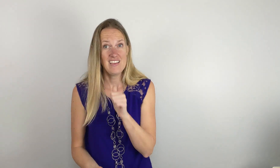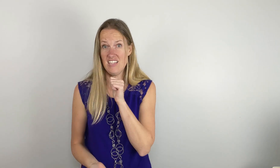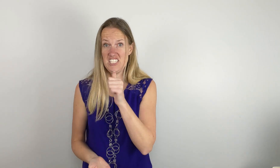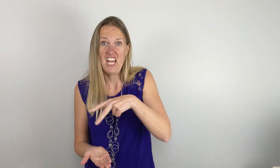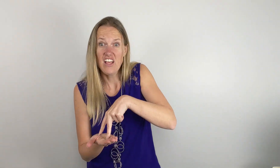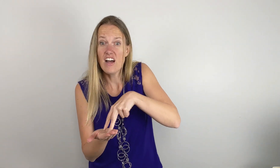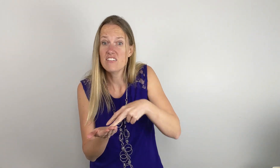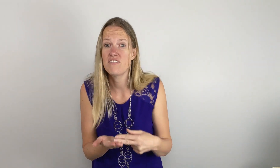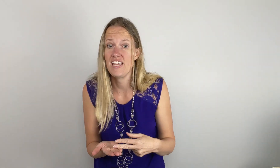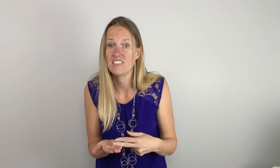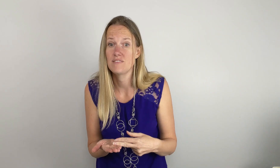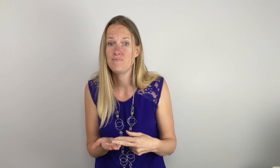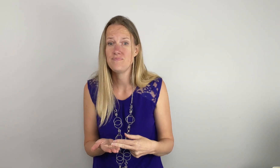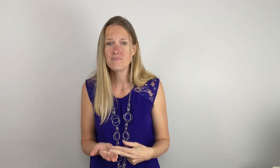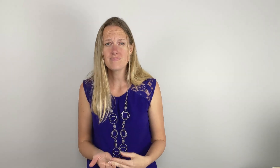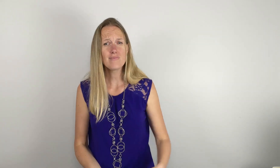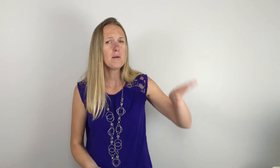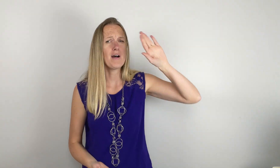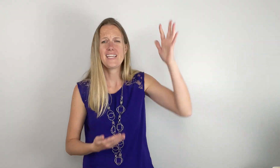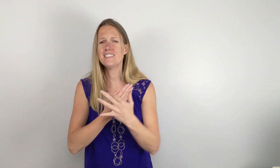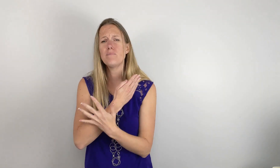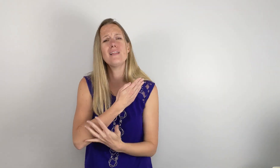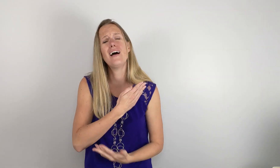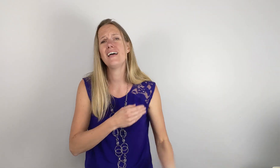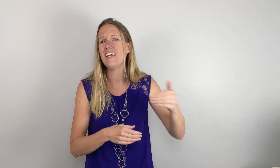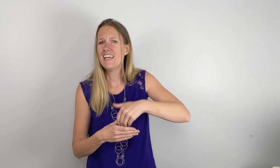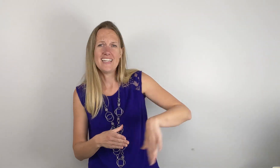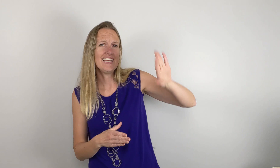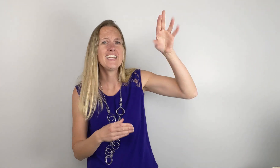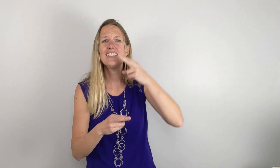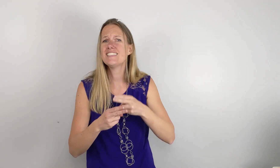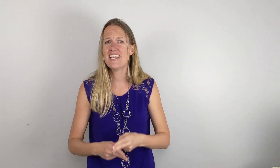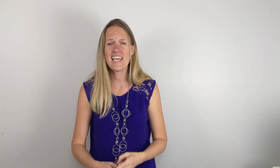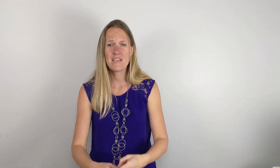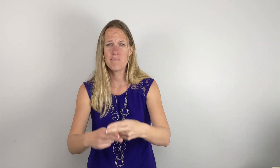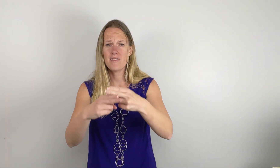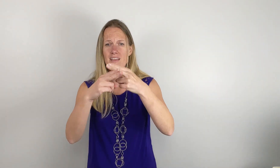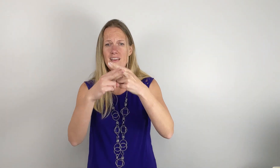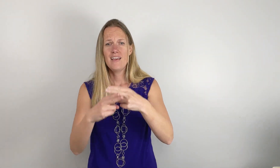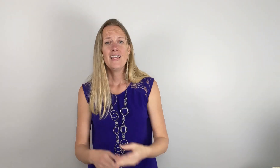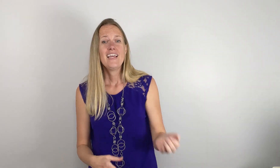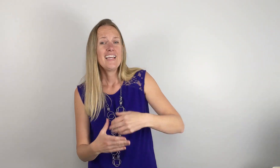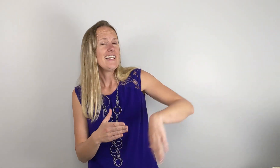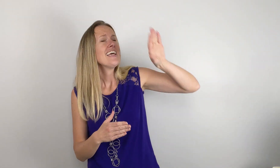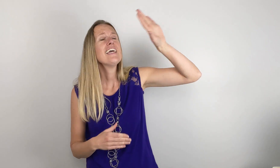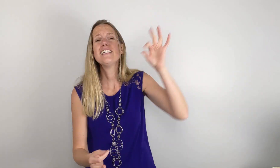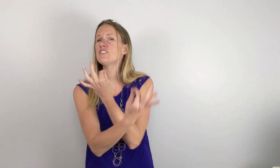and shall not faint. By his blood and in his name, in his